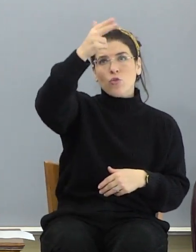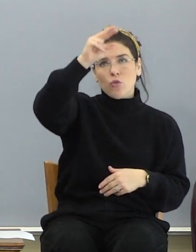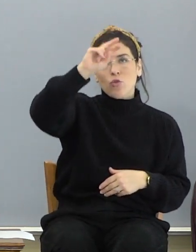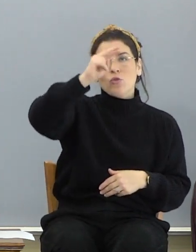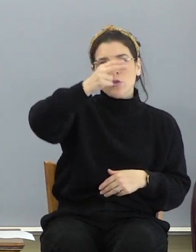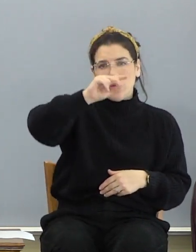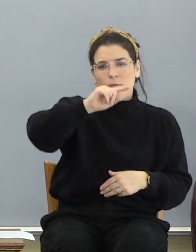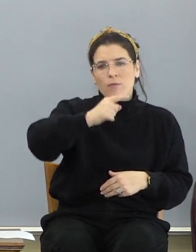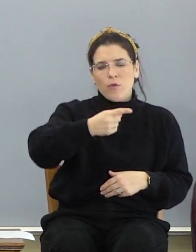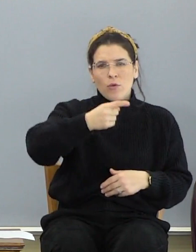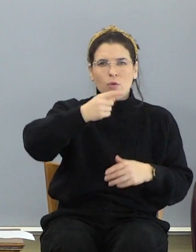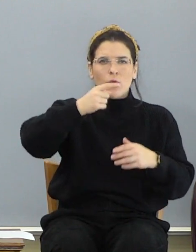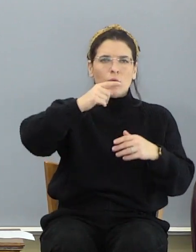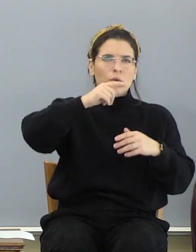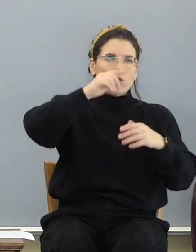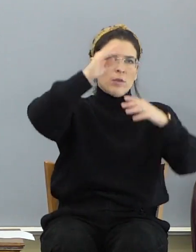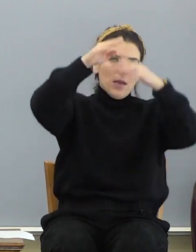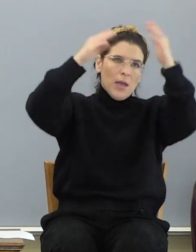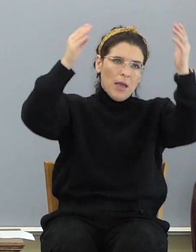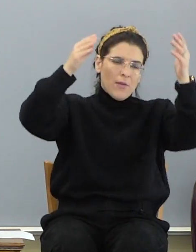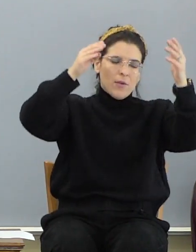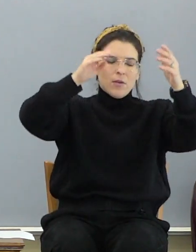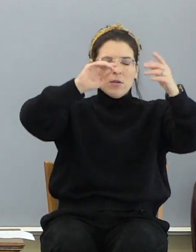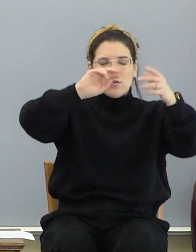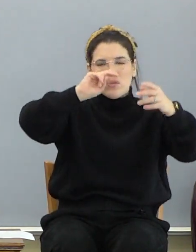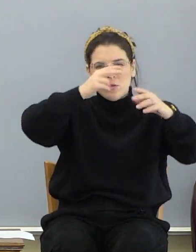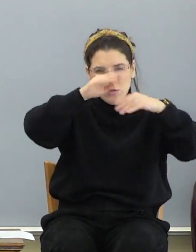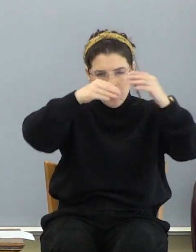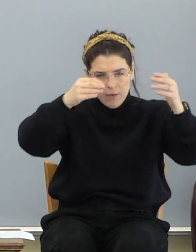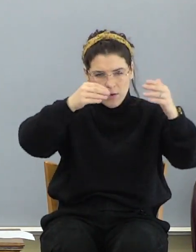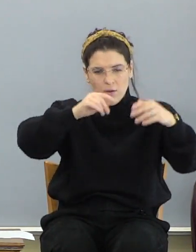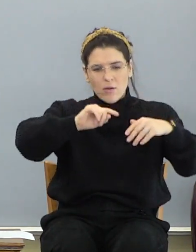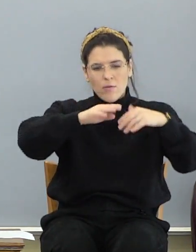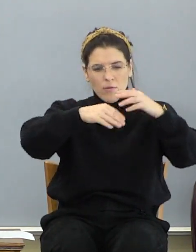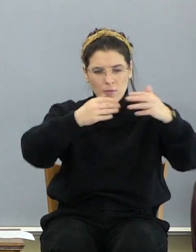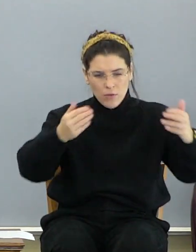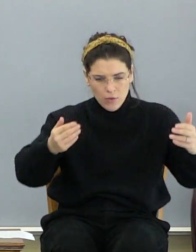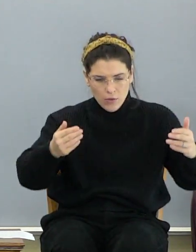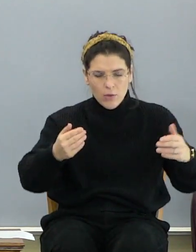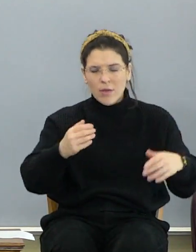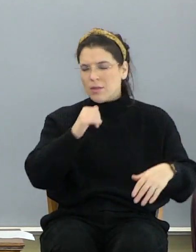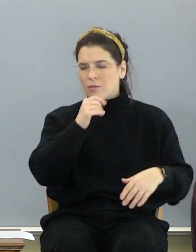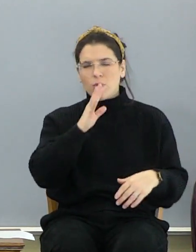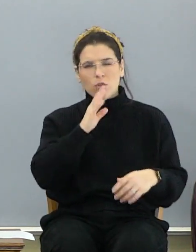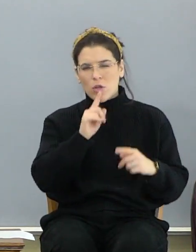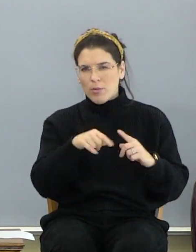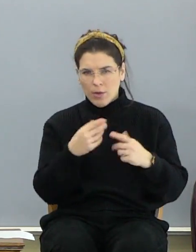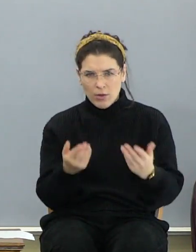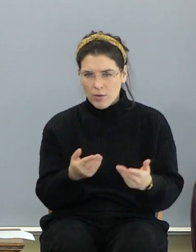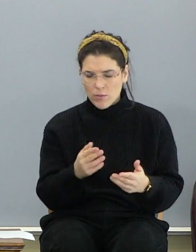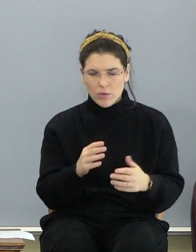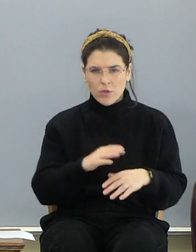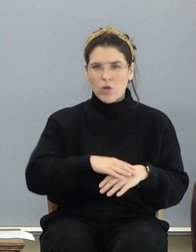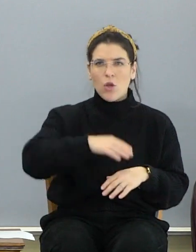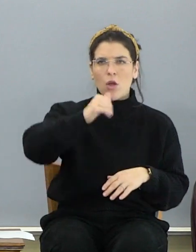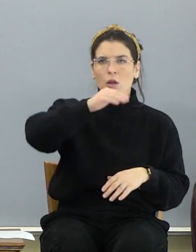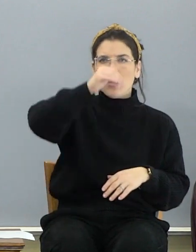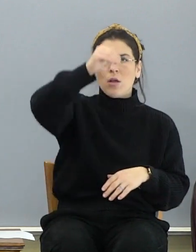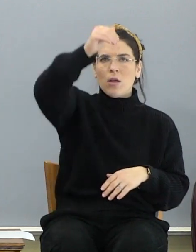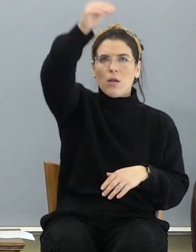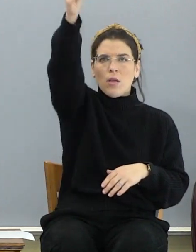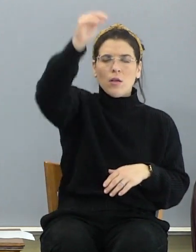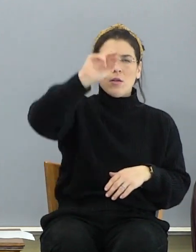There's a heaven, then there's another, there's a change, there's another one, another change, there's another one. But that's not what he's talking about here. He wasn't caught up into some